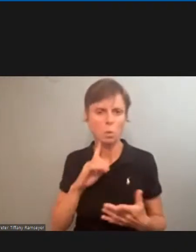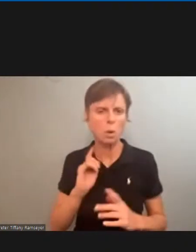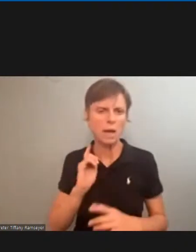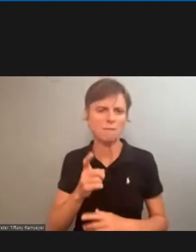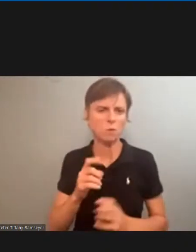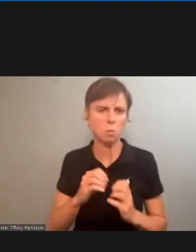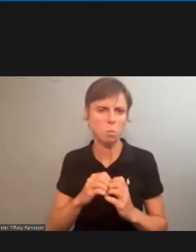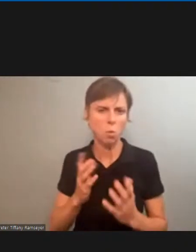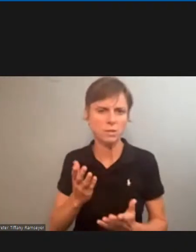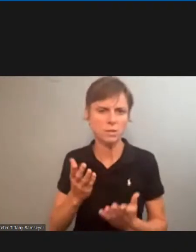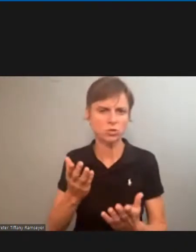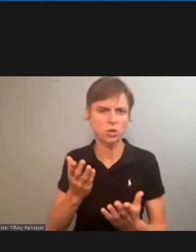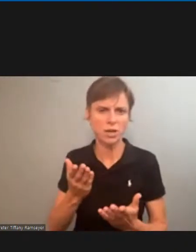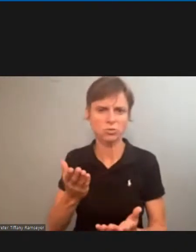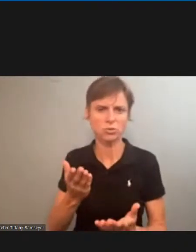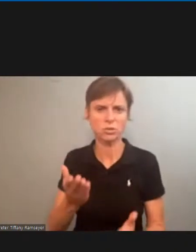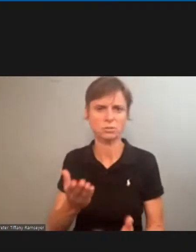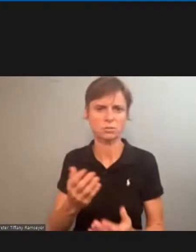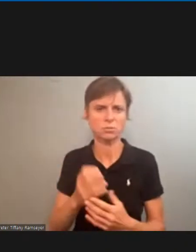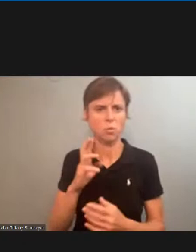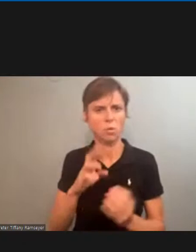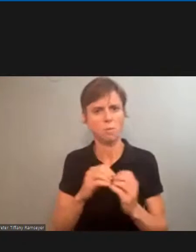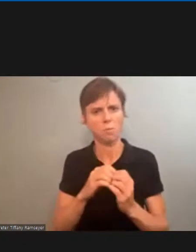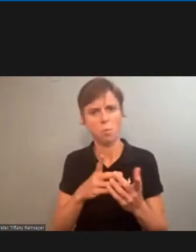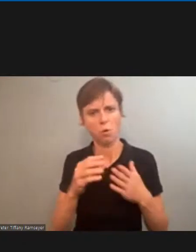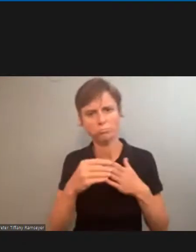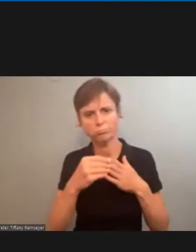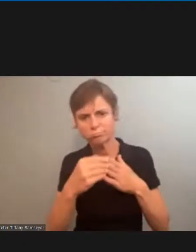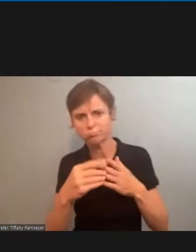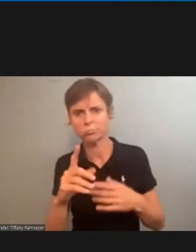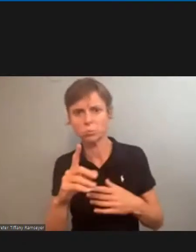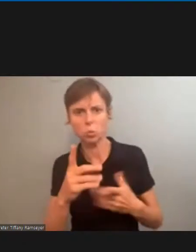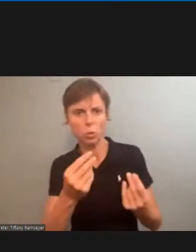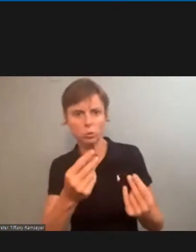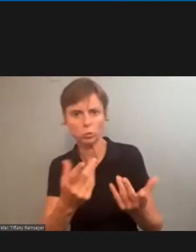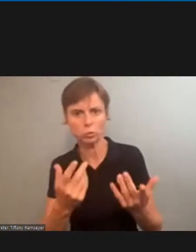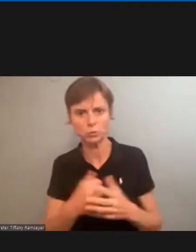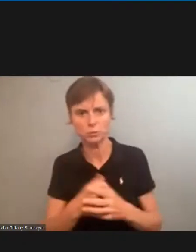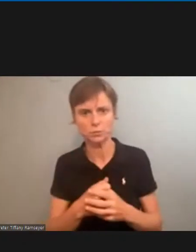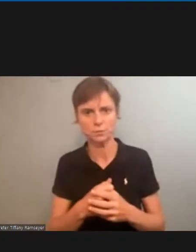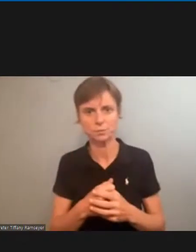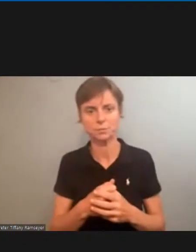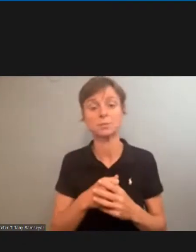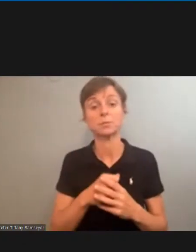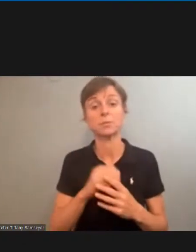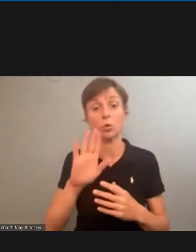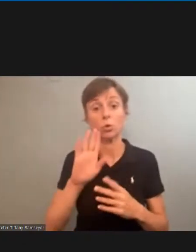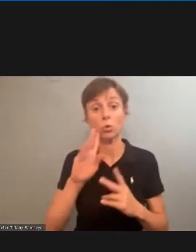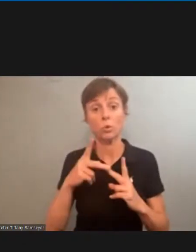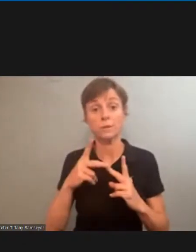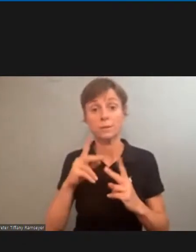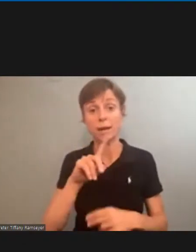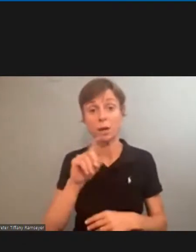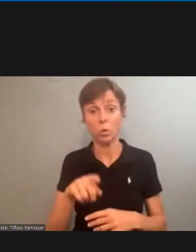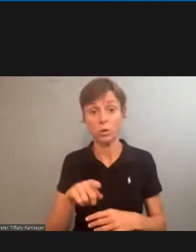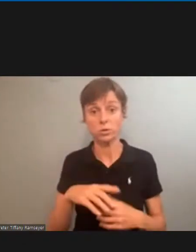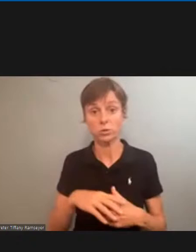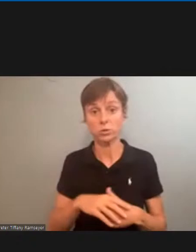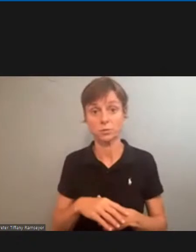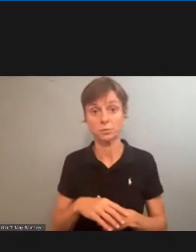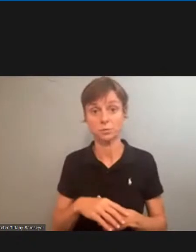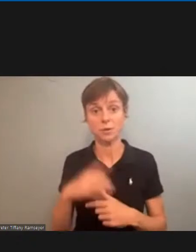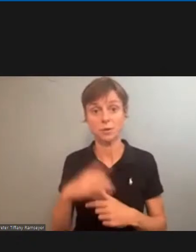suggestions or some more direction on which way to go. For the second question, as far as the